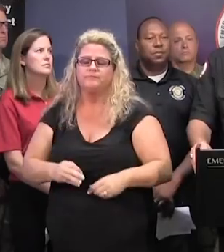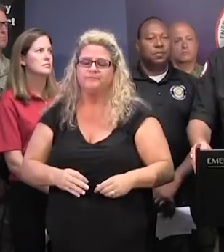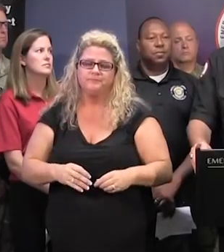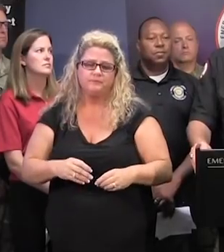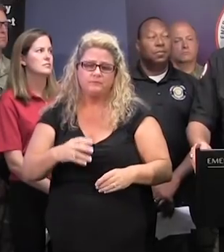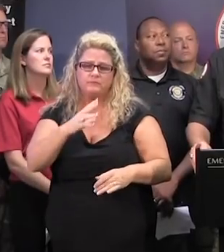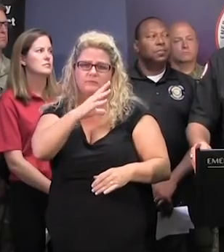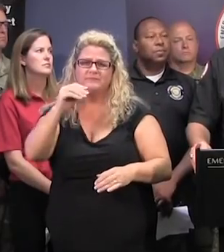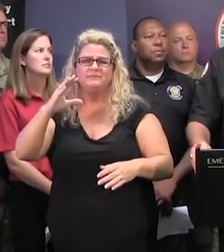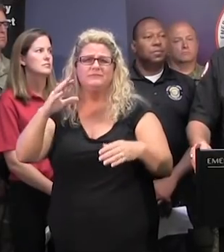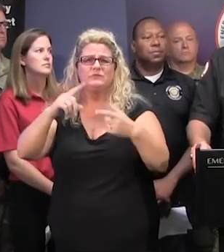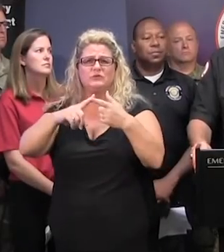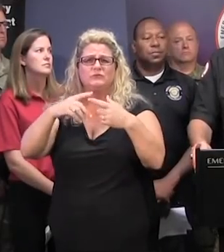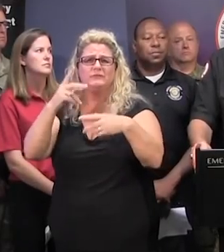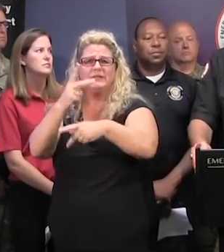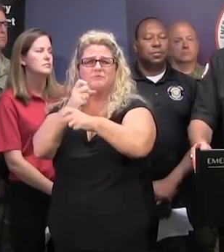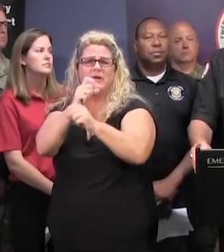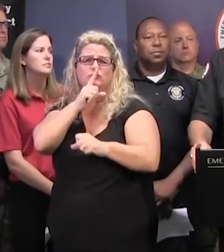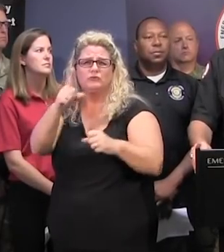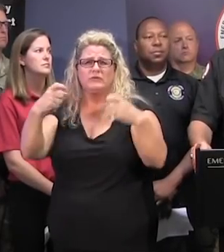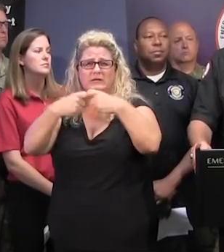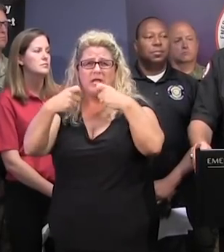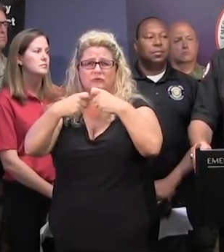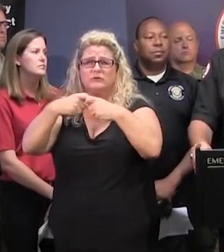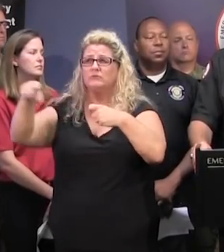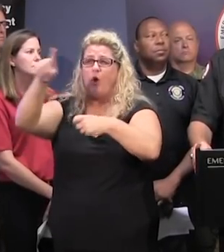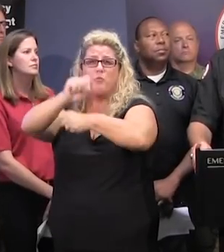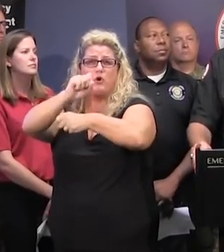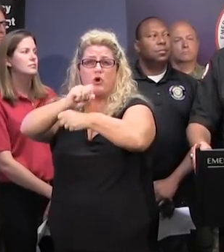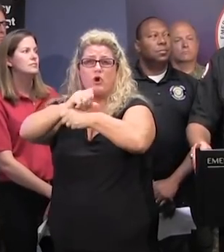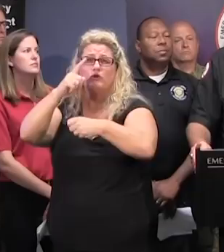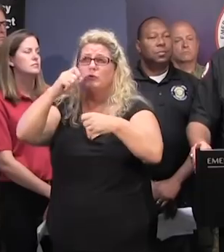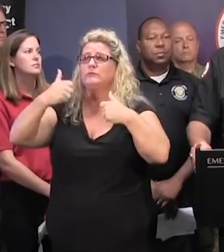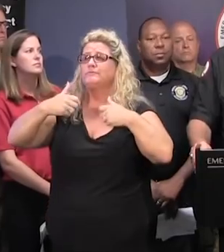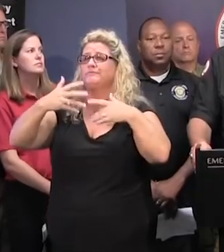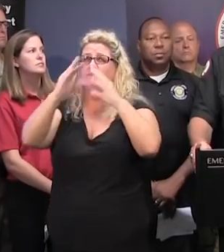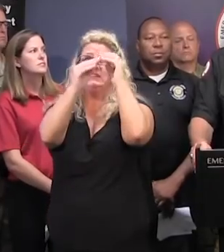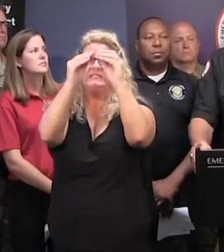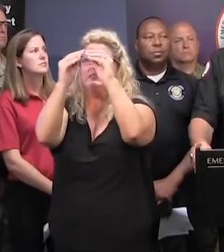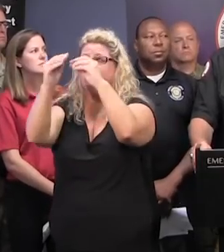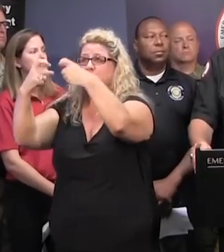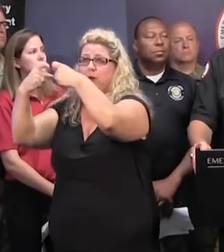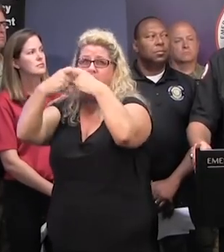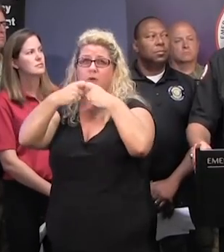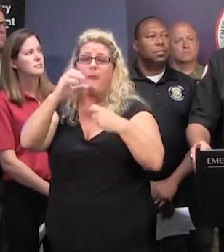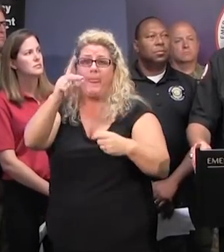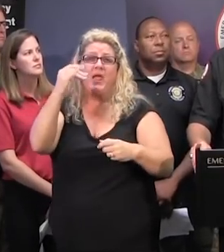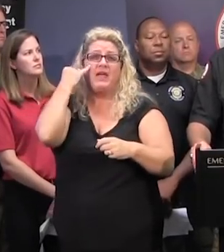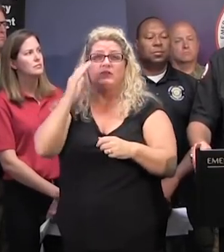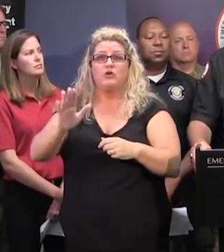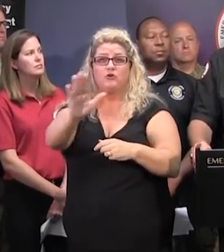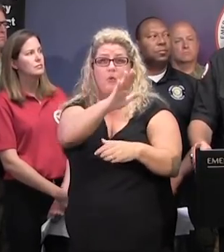our linemen and power utility workers that will be restoring power in the area, if your generator is hooked to